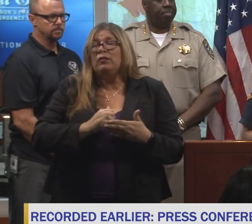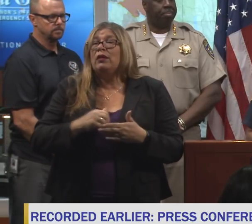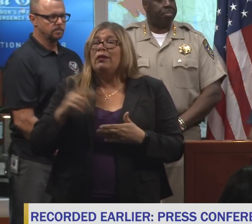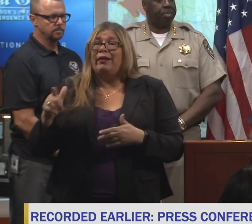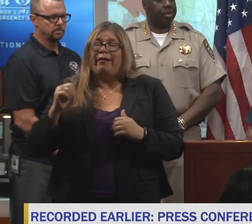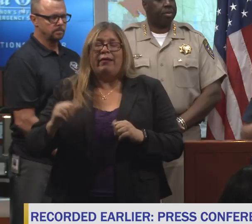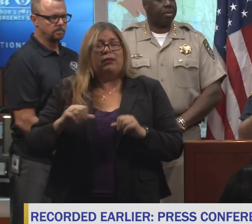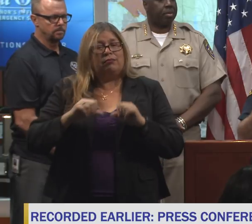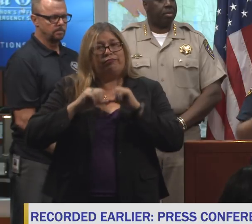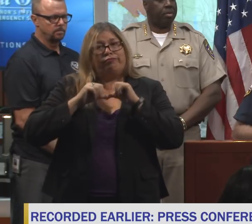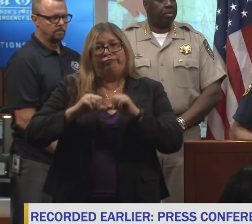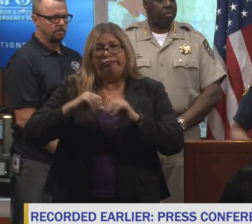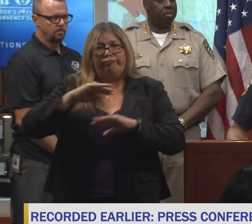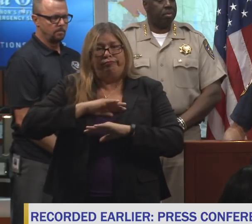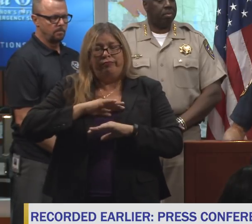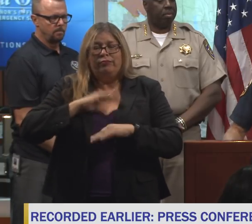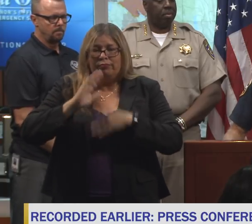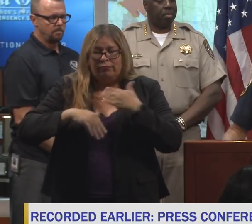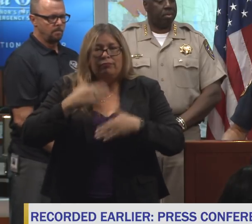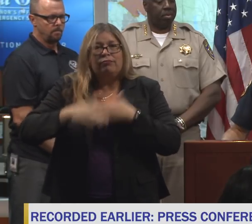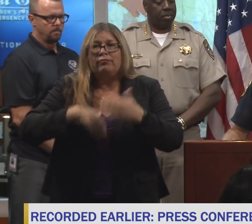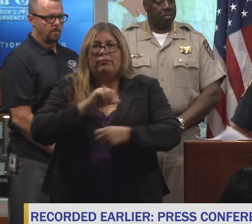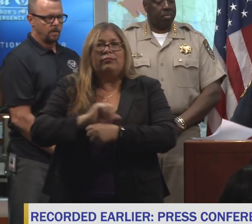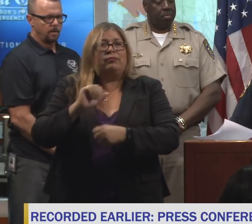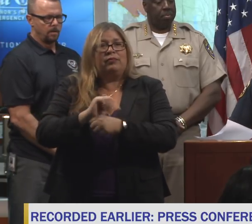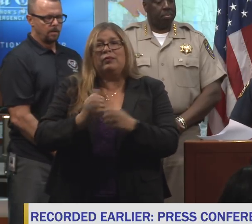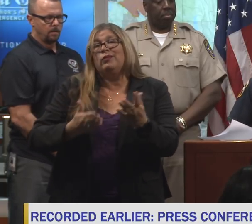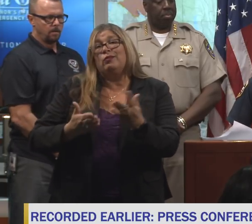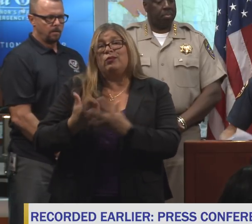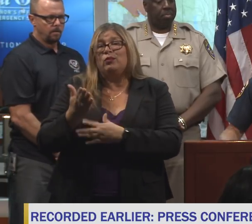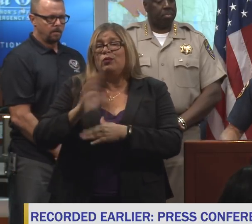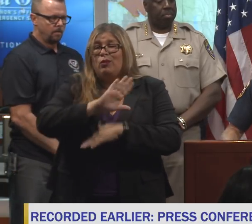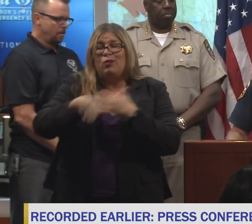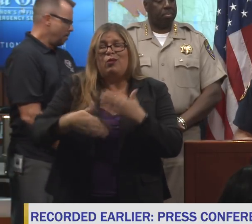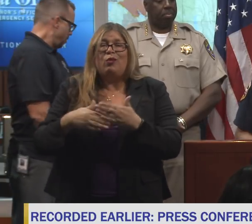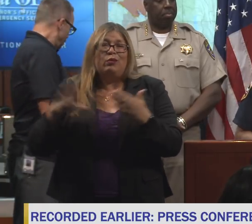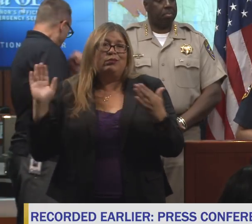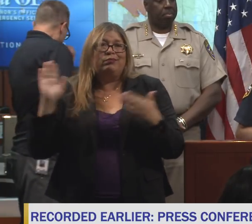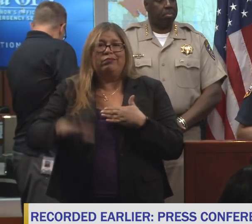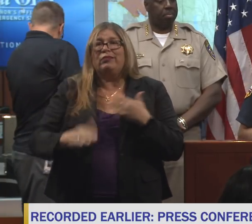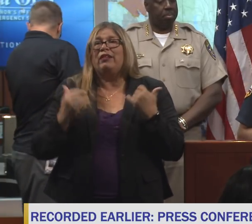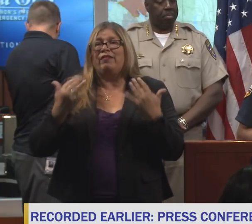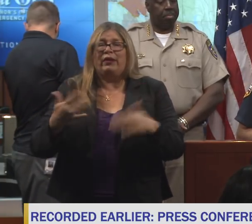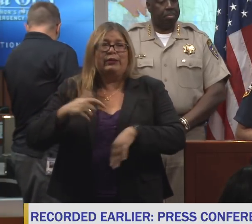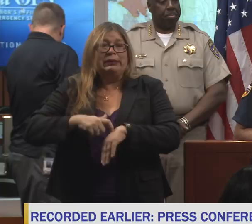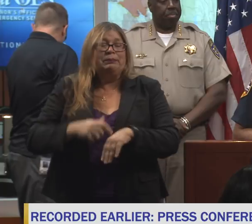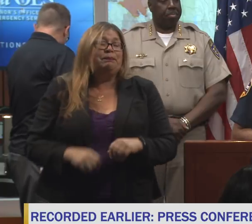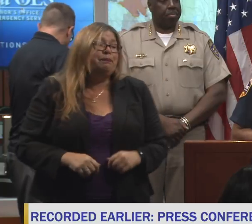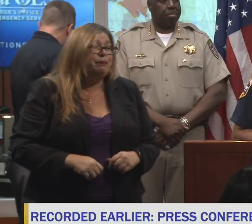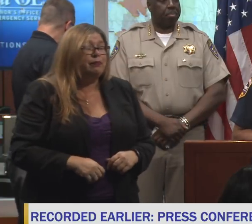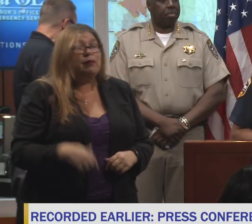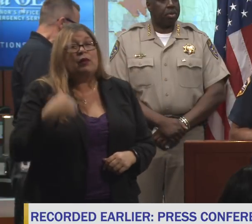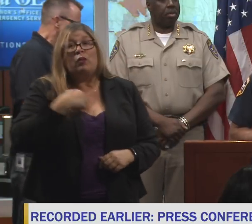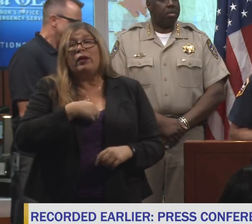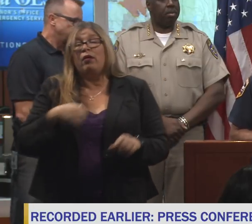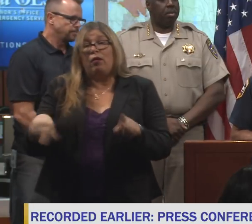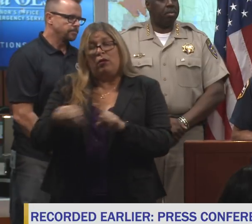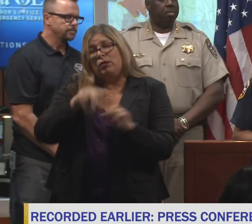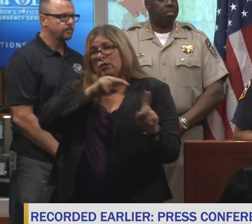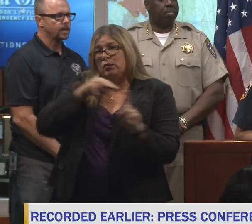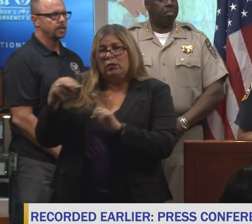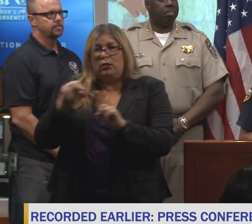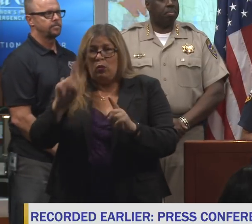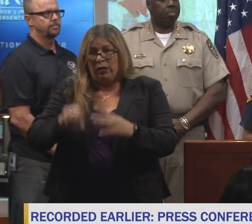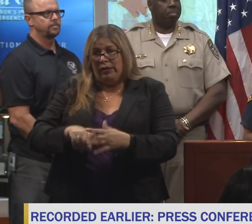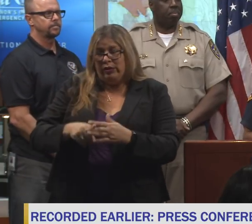sustain this rhythm throughout the remainder of the fire season. We also look for initial attack. Our goal is to